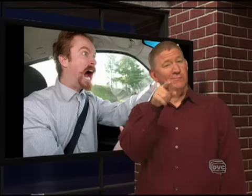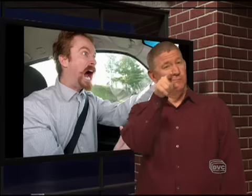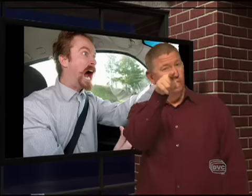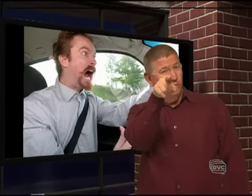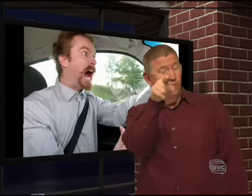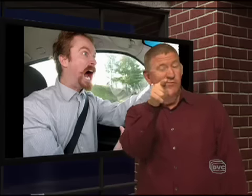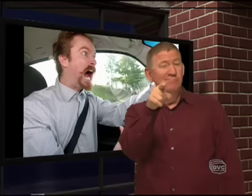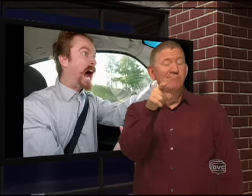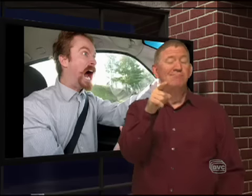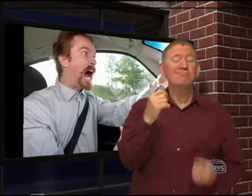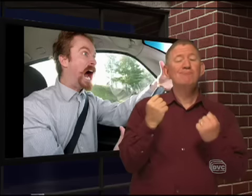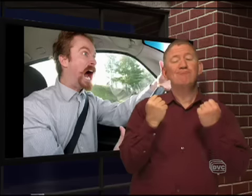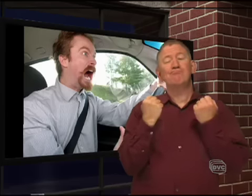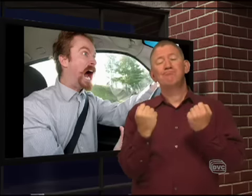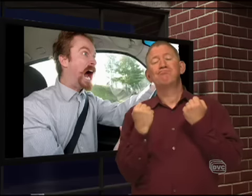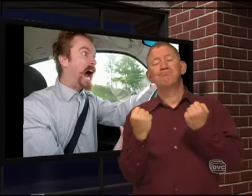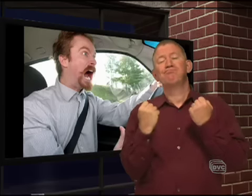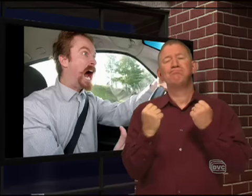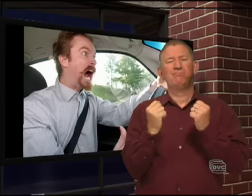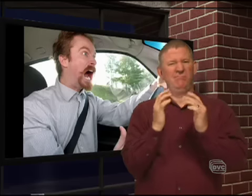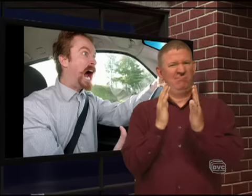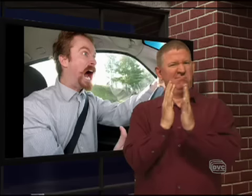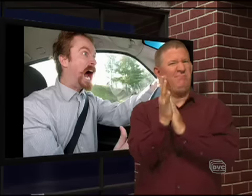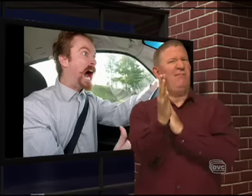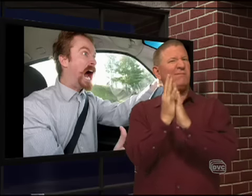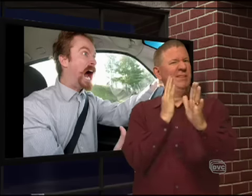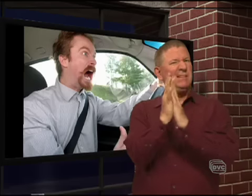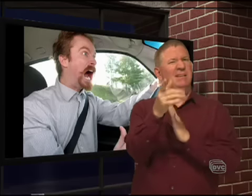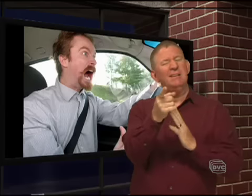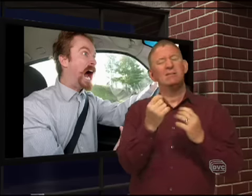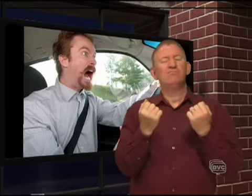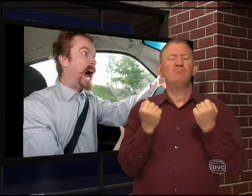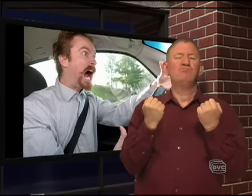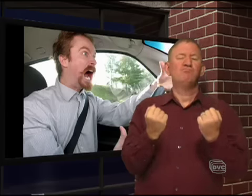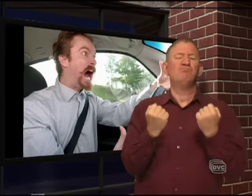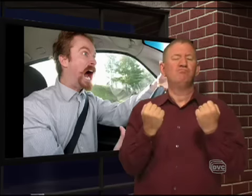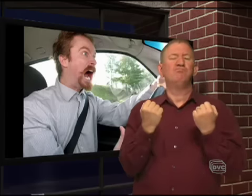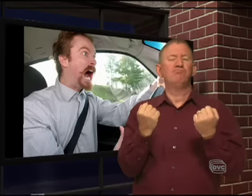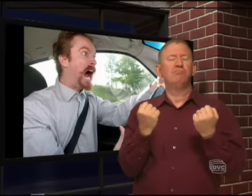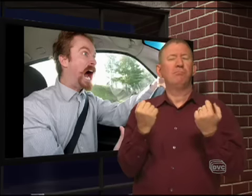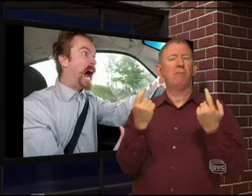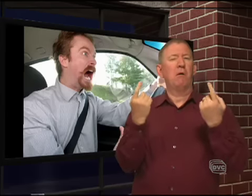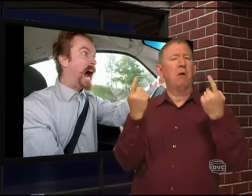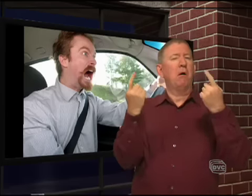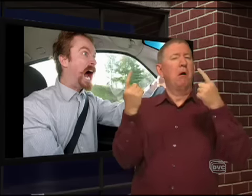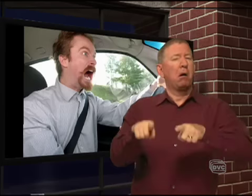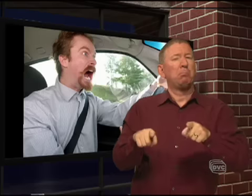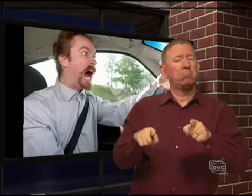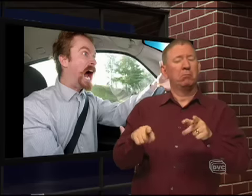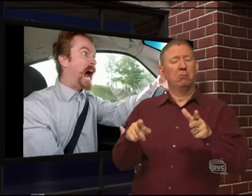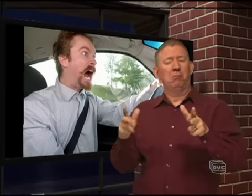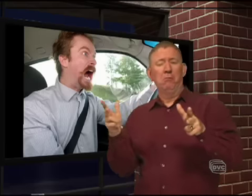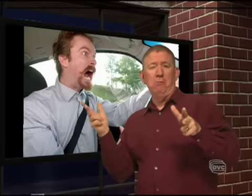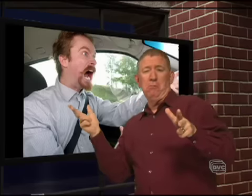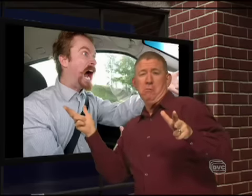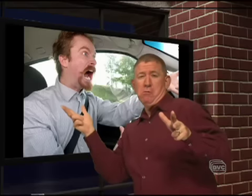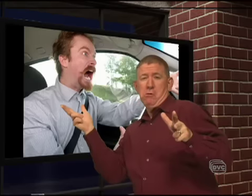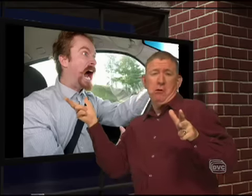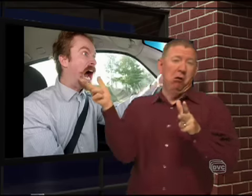Let's suppose you're driving along in pretty heavy traffic, and all of a sudden, some jerk pulls right in front of you, and you've got to